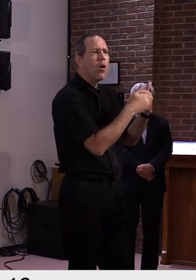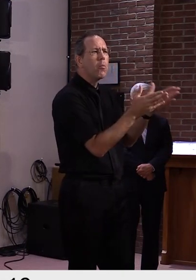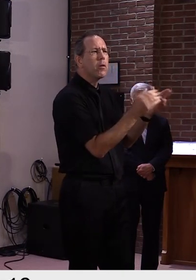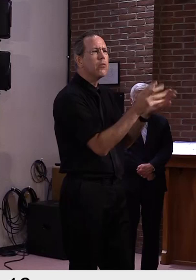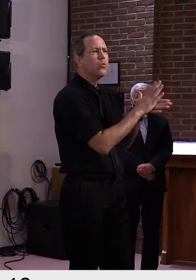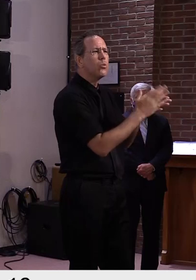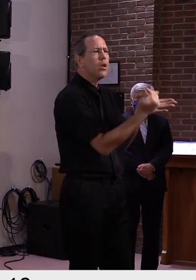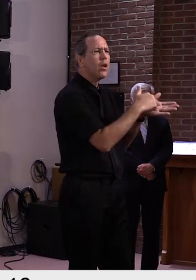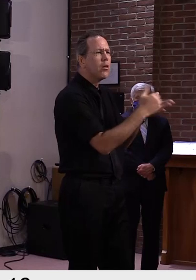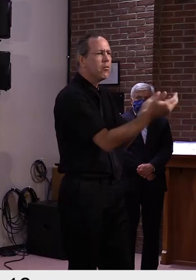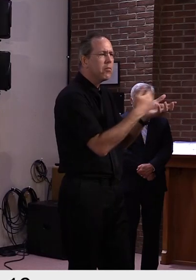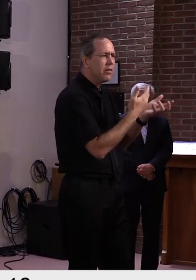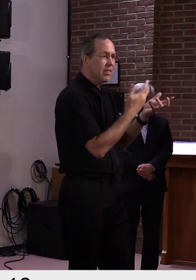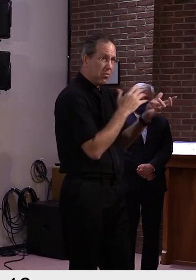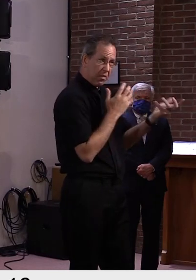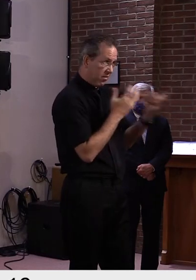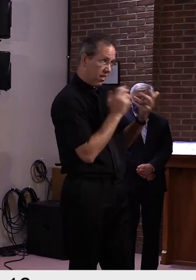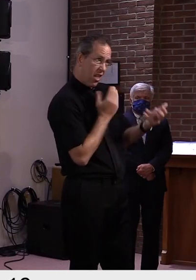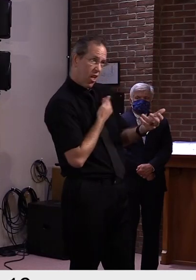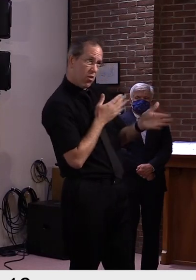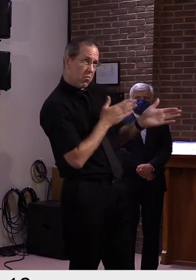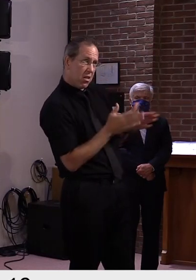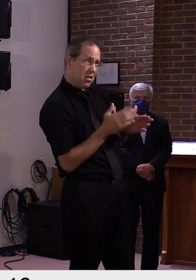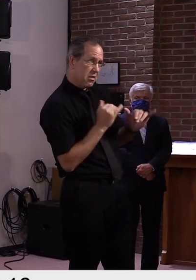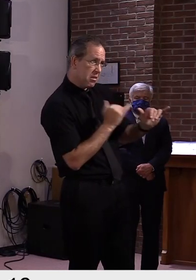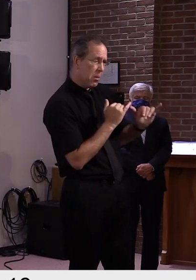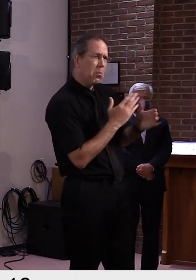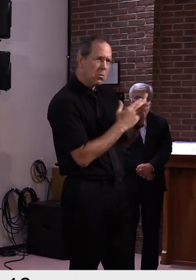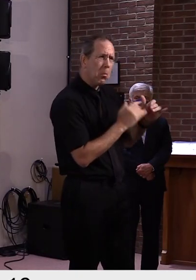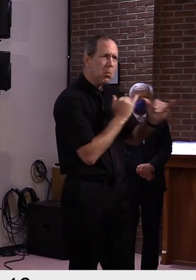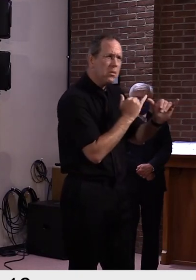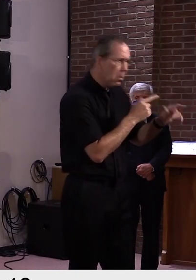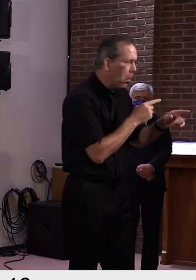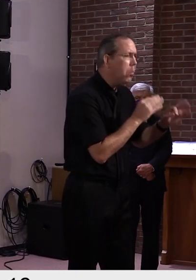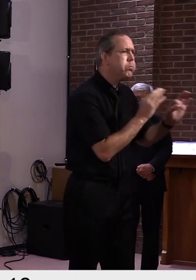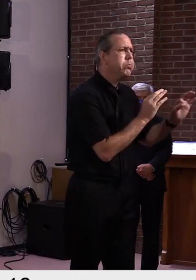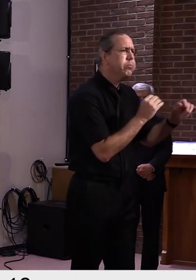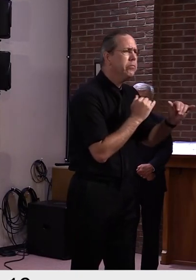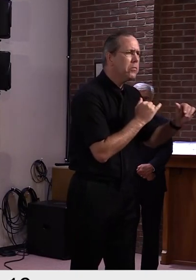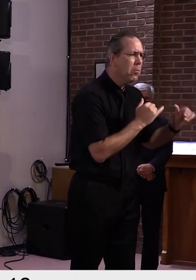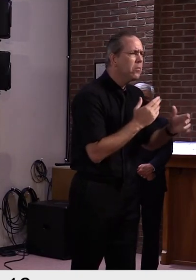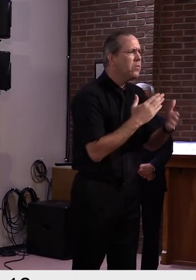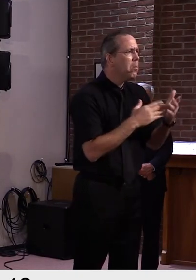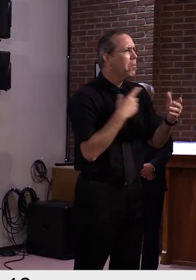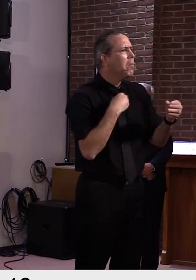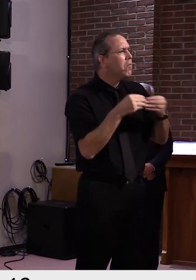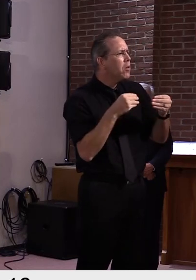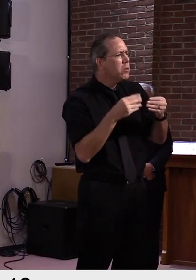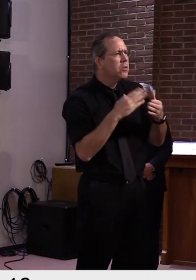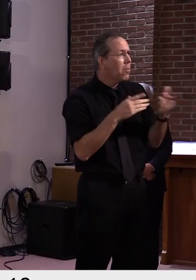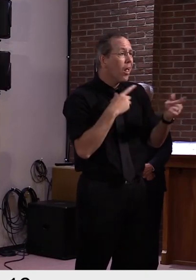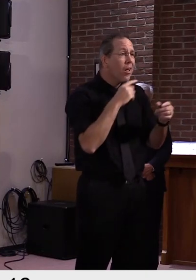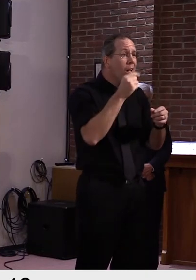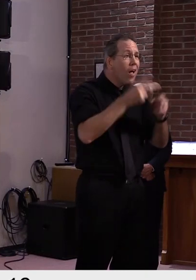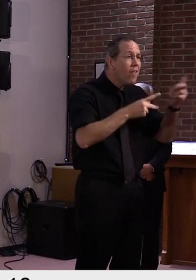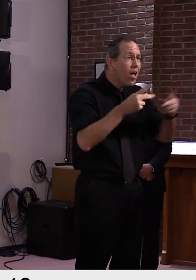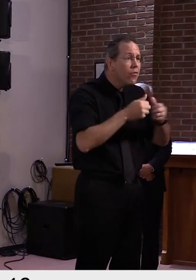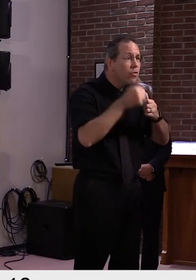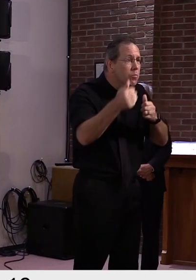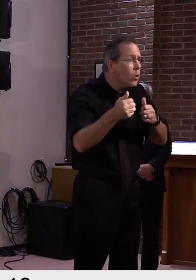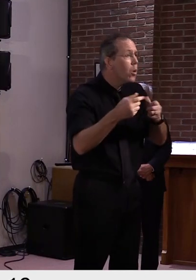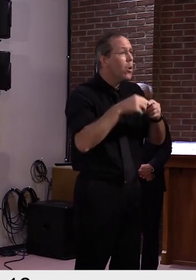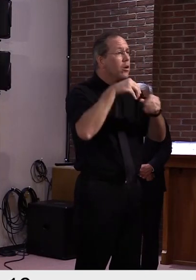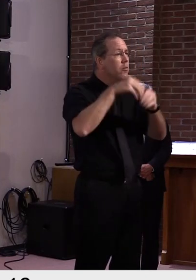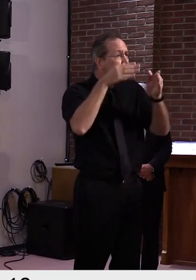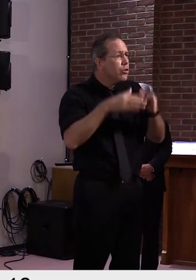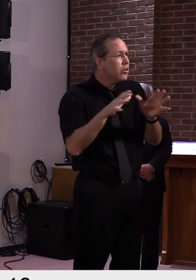in line with what we're trying to do, allowing for as much flexibility, keeping people as safe as possible and trying to prove ourselves as we move